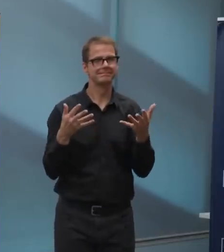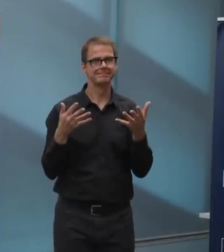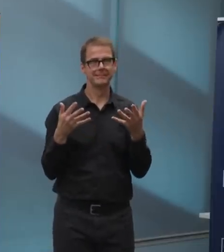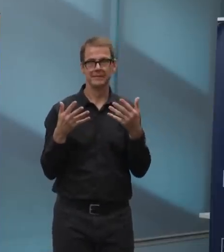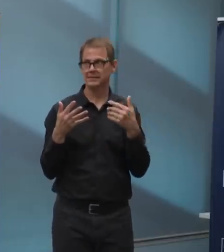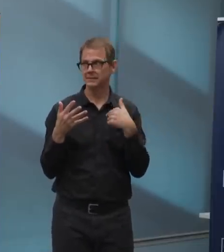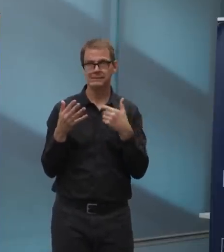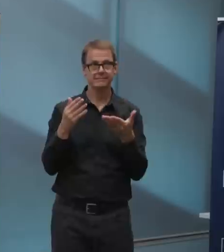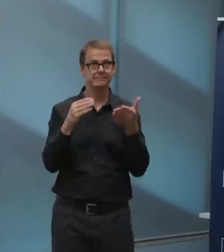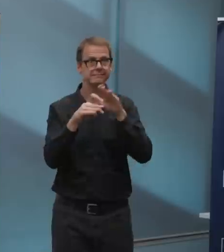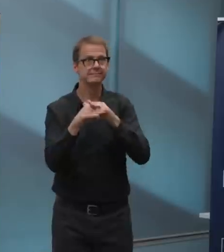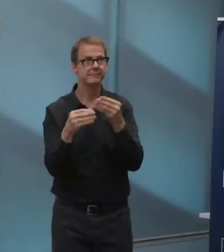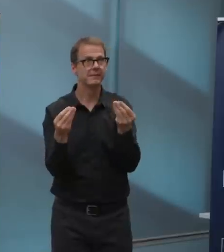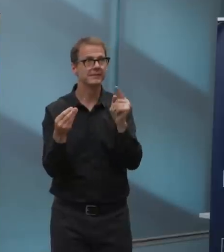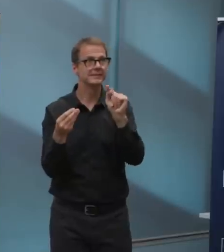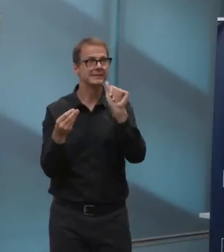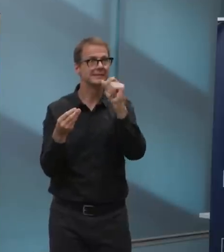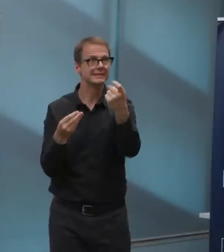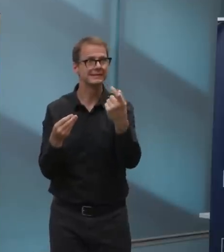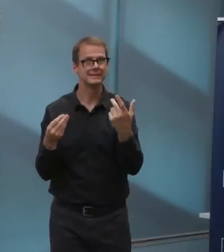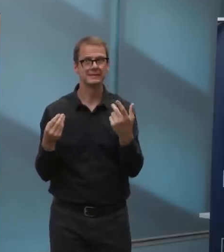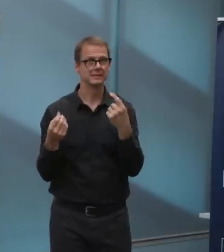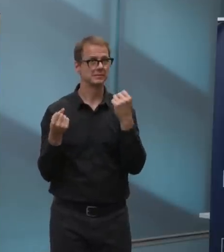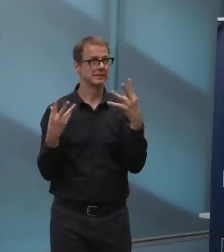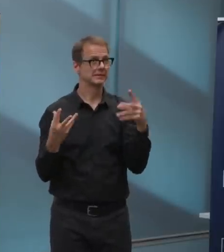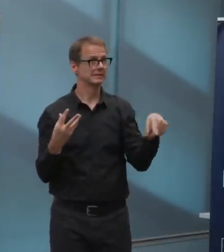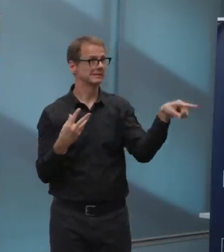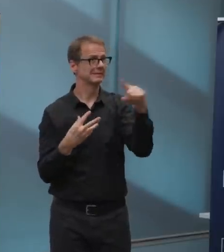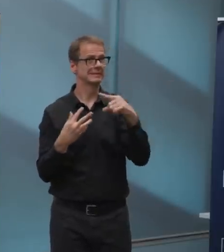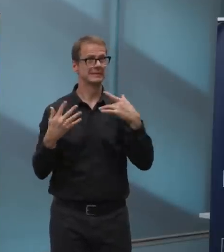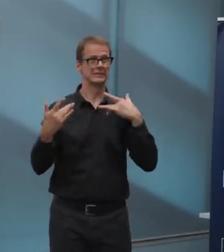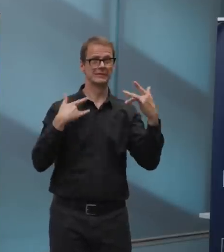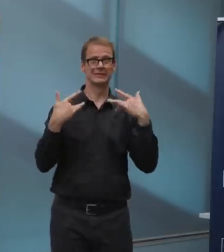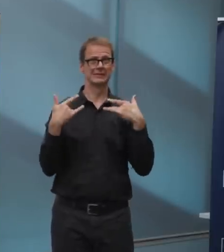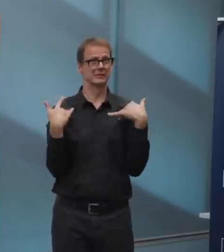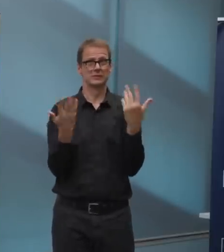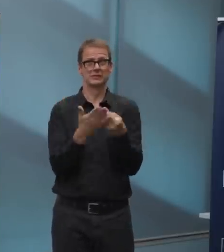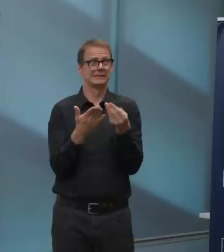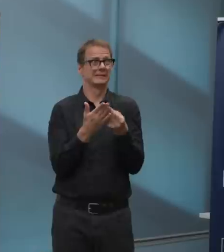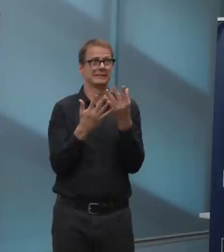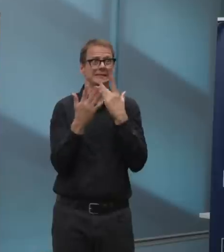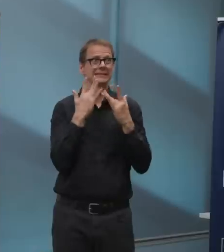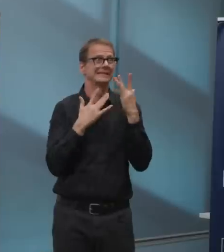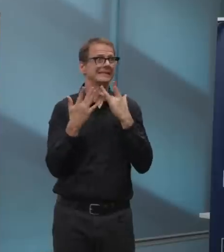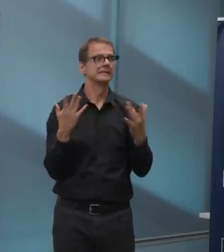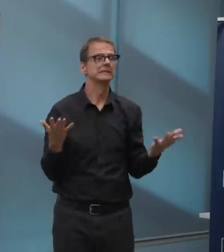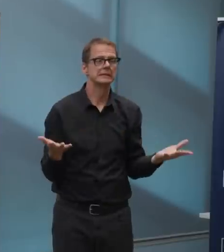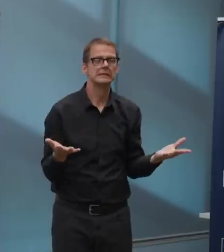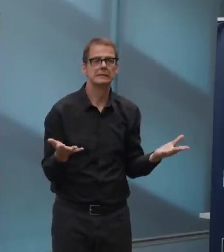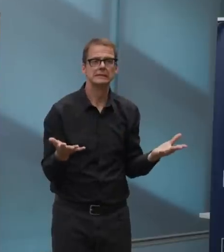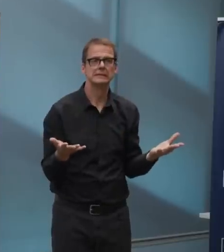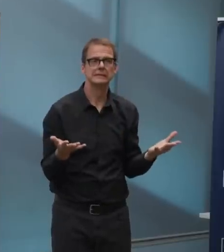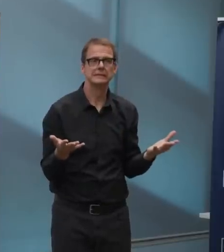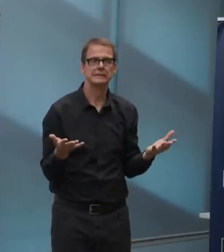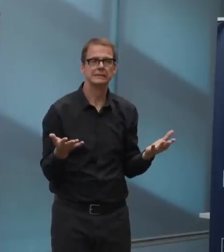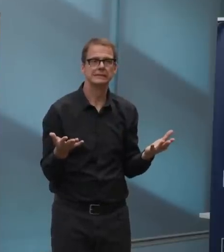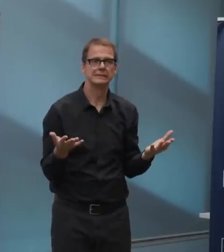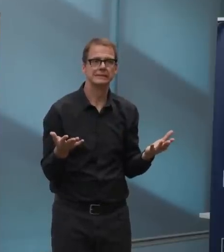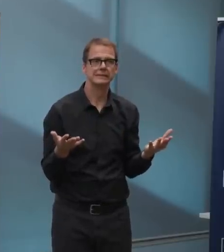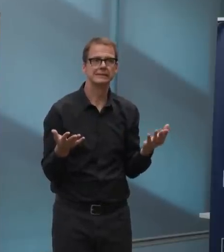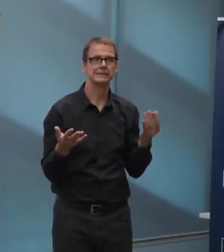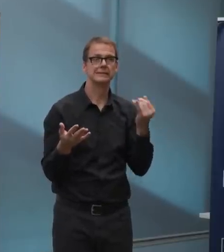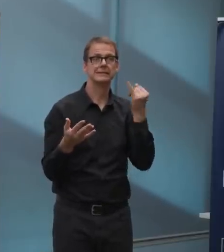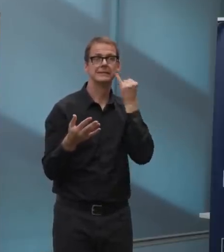uh, concerned right now and businesses. Um, so then you have to look at where do you cut? Do you cut those essential